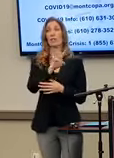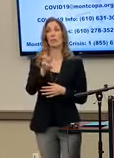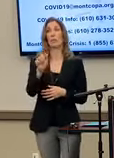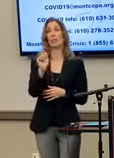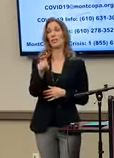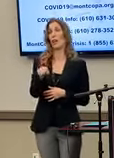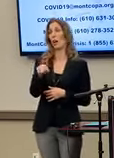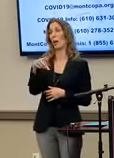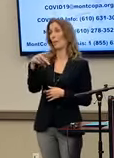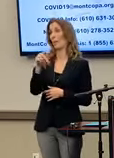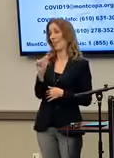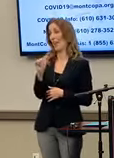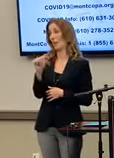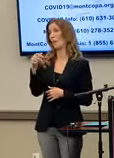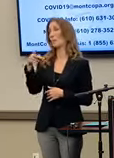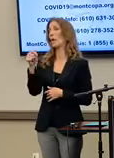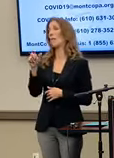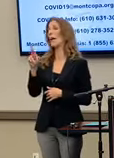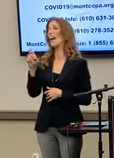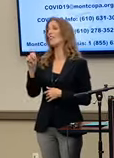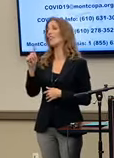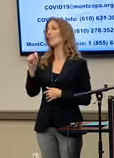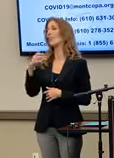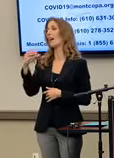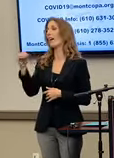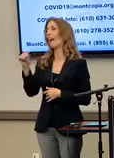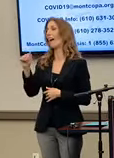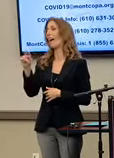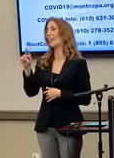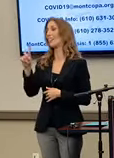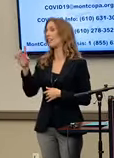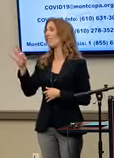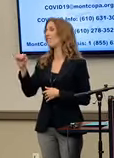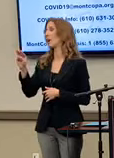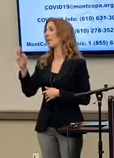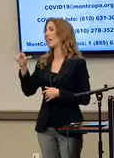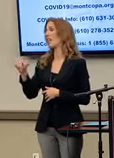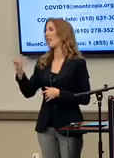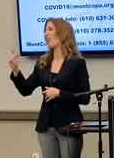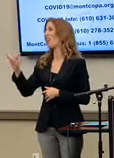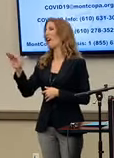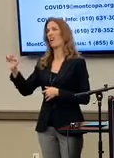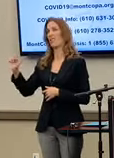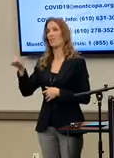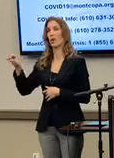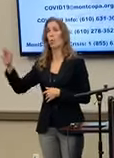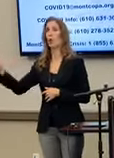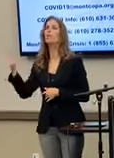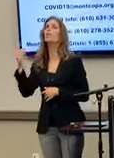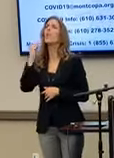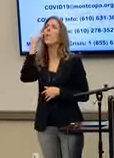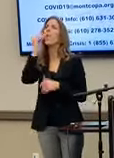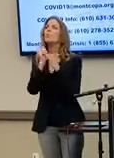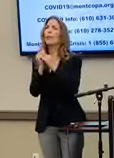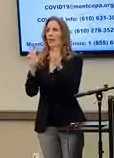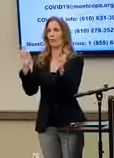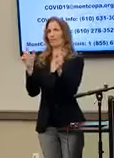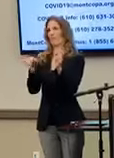.paparentandfamilyalliance.org. And you can search for the Home Together resources.